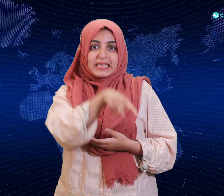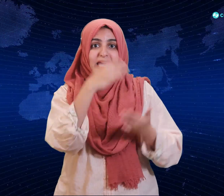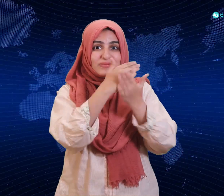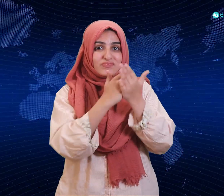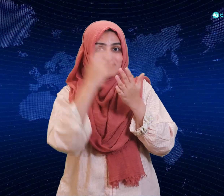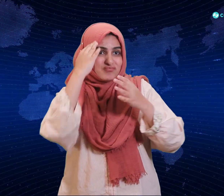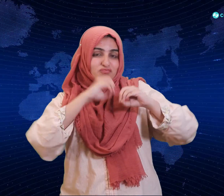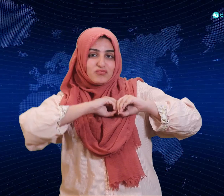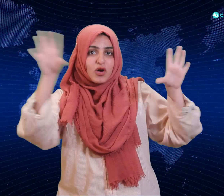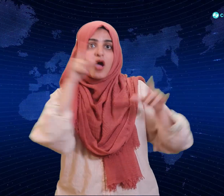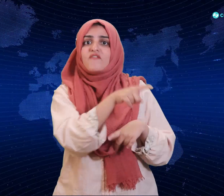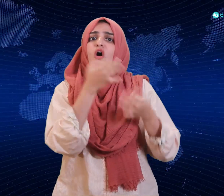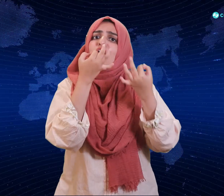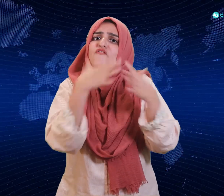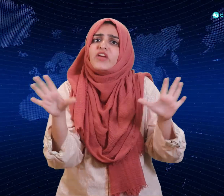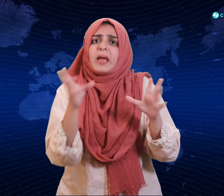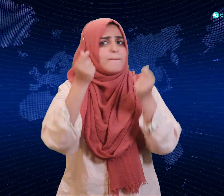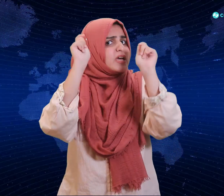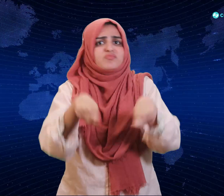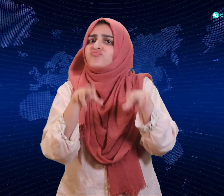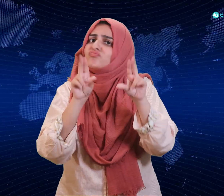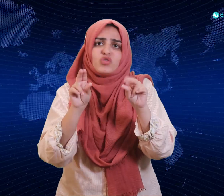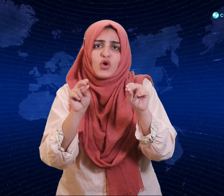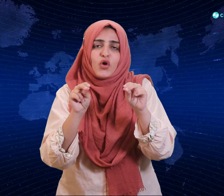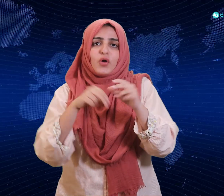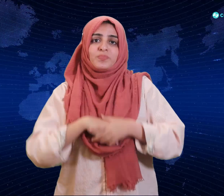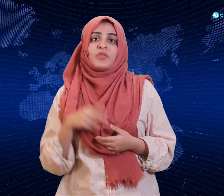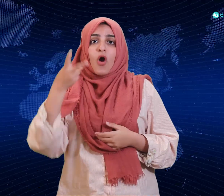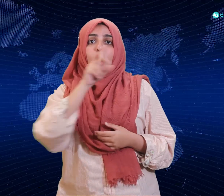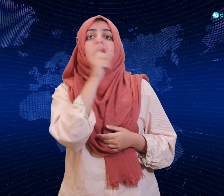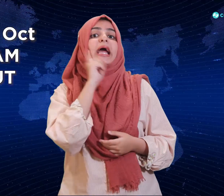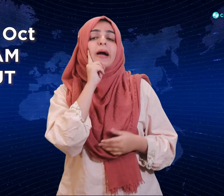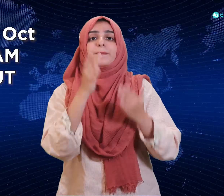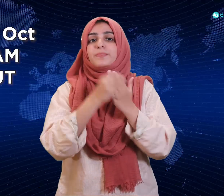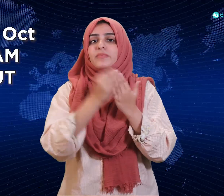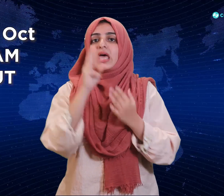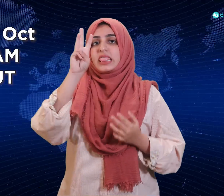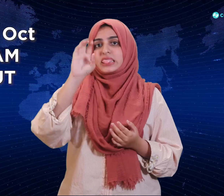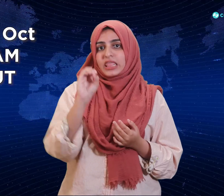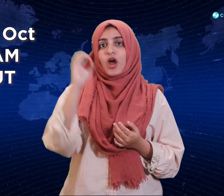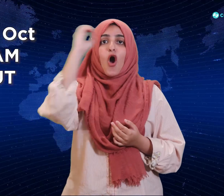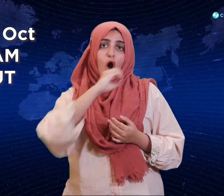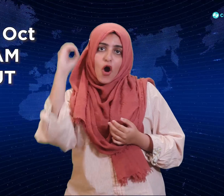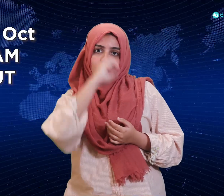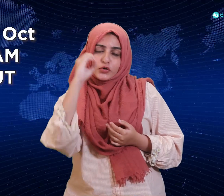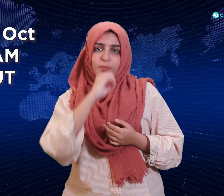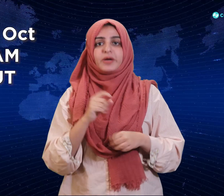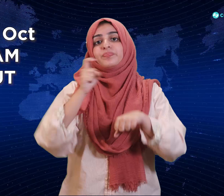session is free of charge and will take place on the 30th of October 10 a